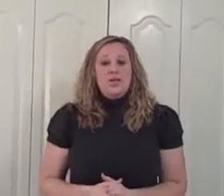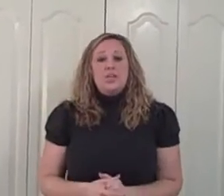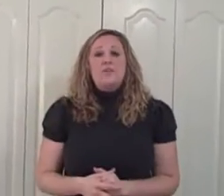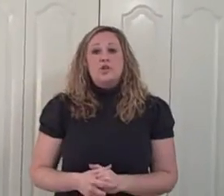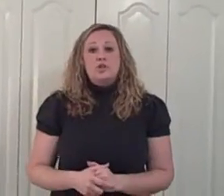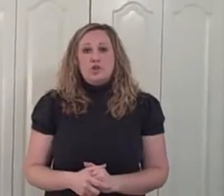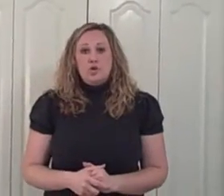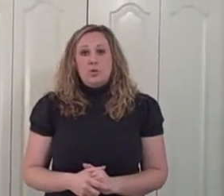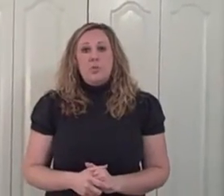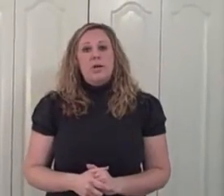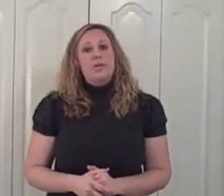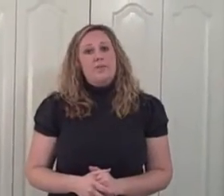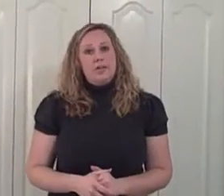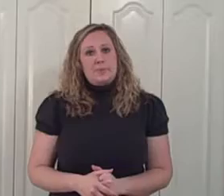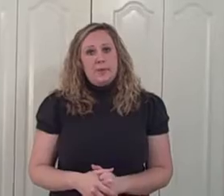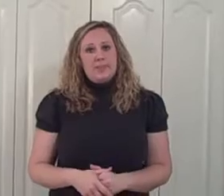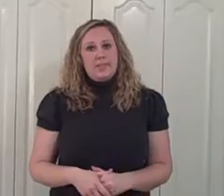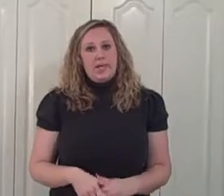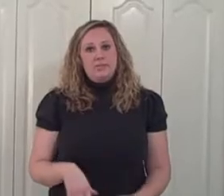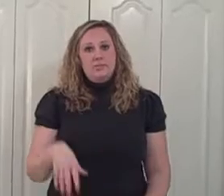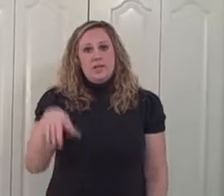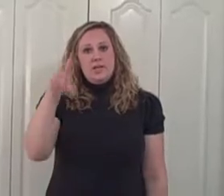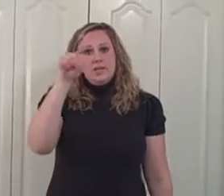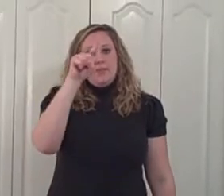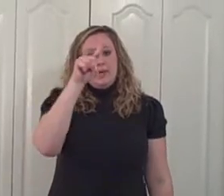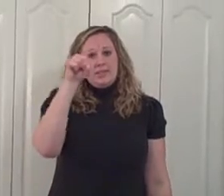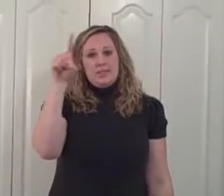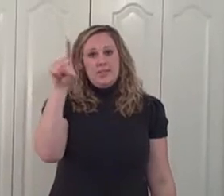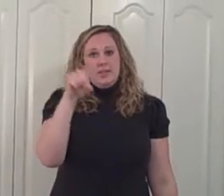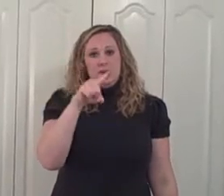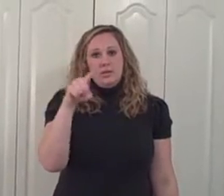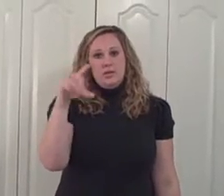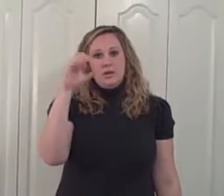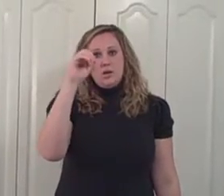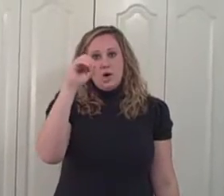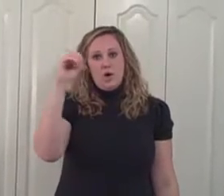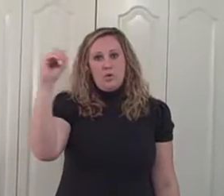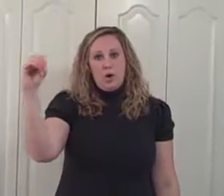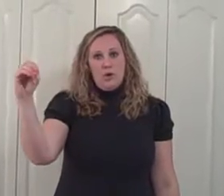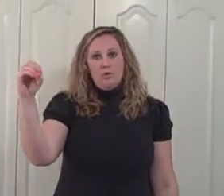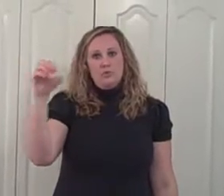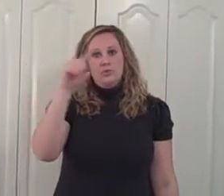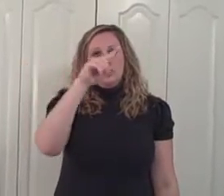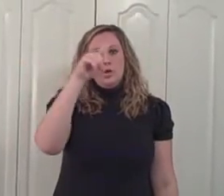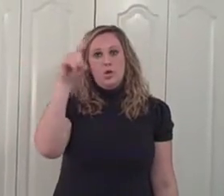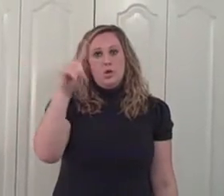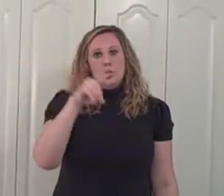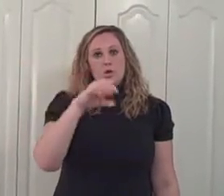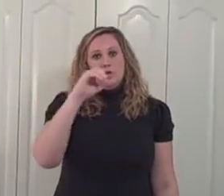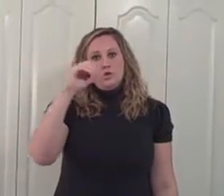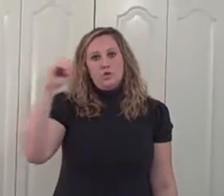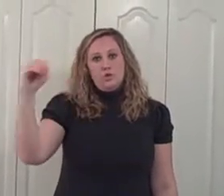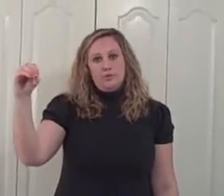Sign for zoo. We're going to fingerspell once again. Make a Z-O-O. Zoo.